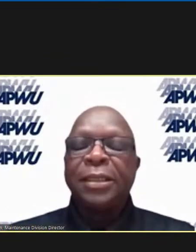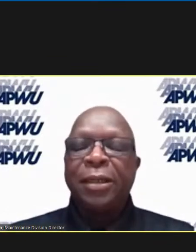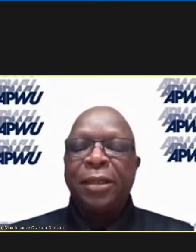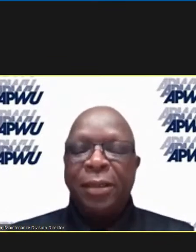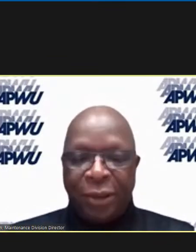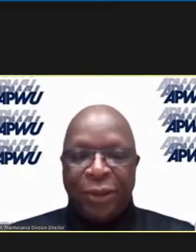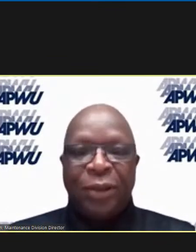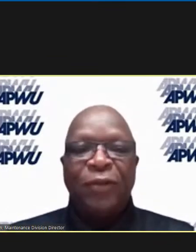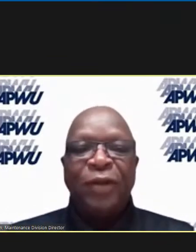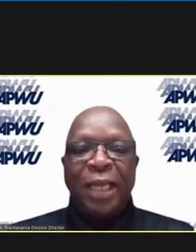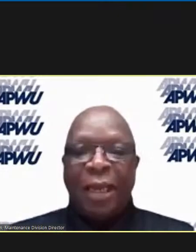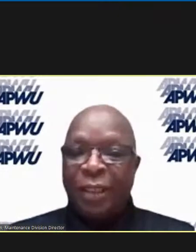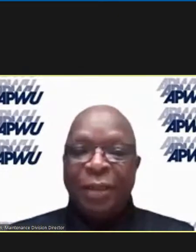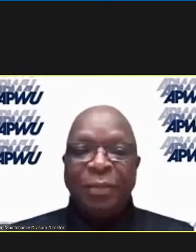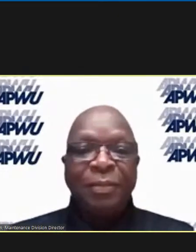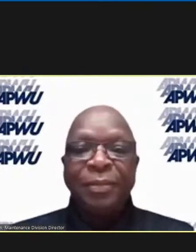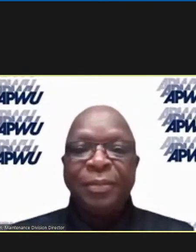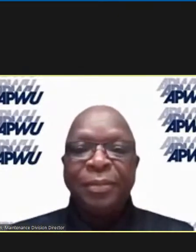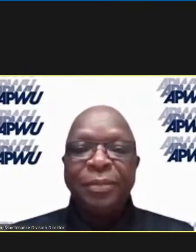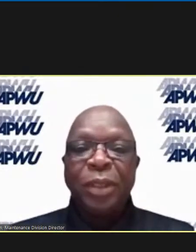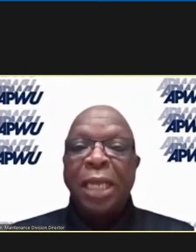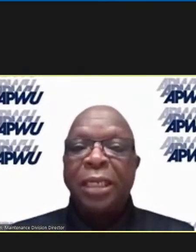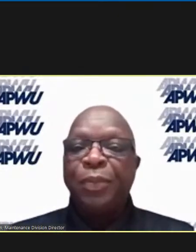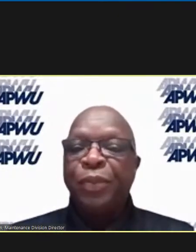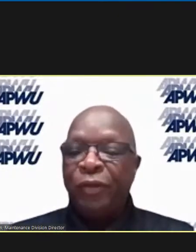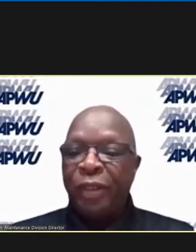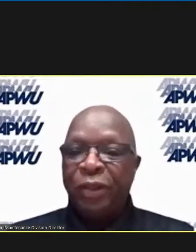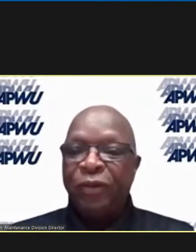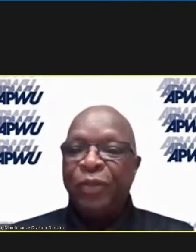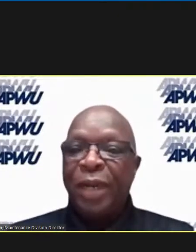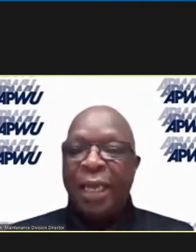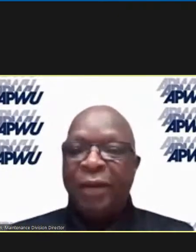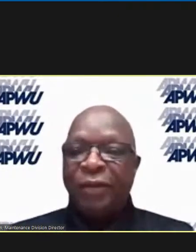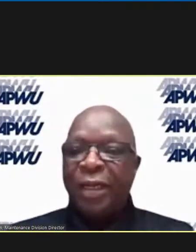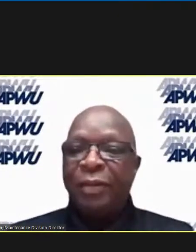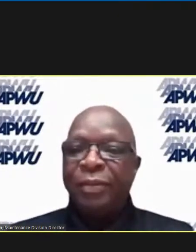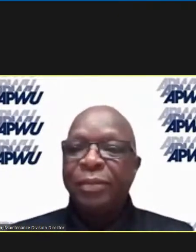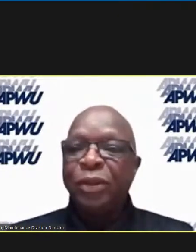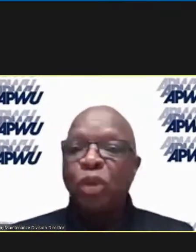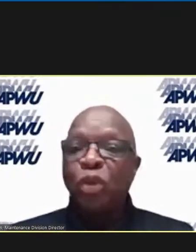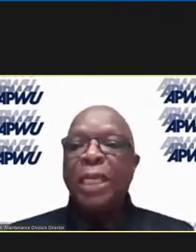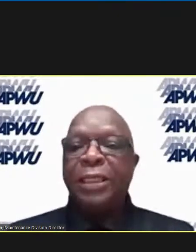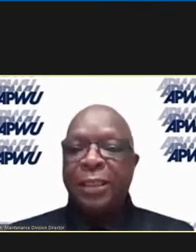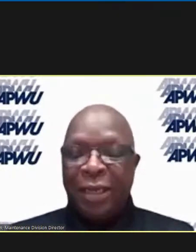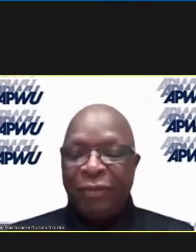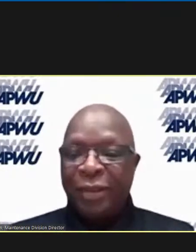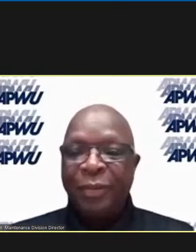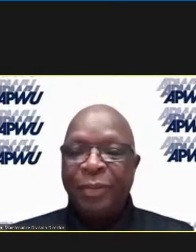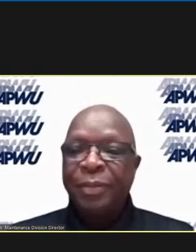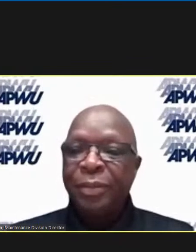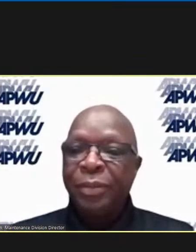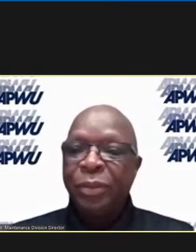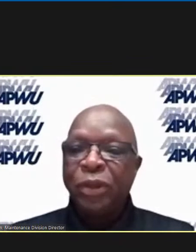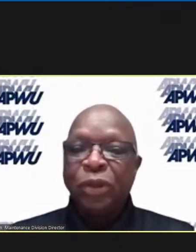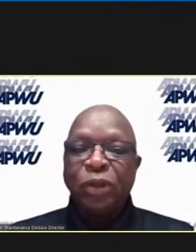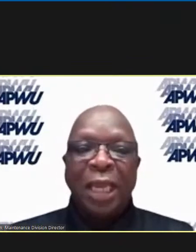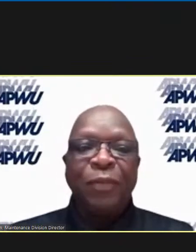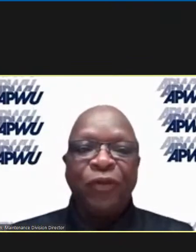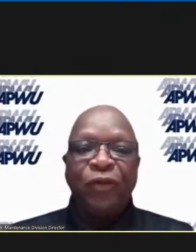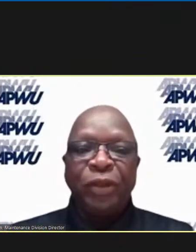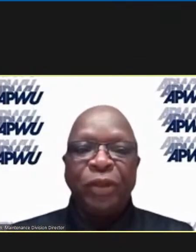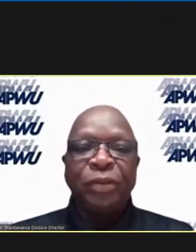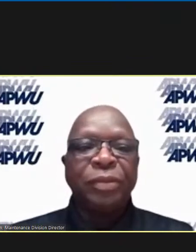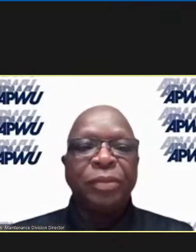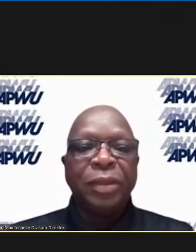It is an honor of a lifetime and a privilege of my lifetime, twice lifetime, to